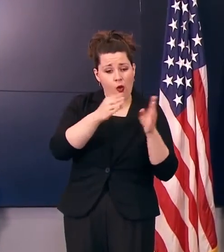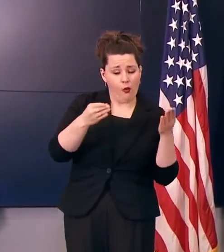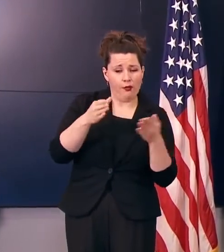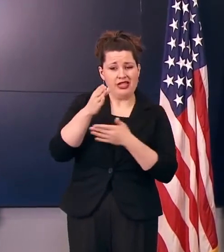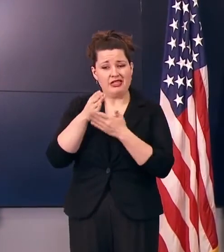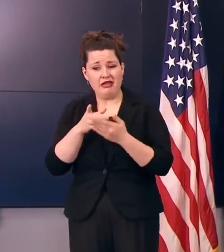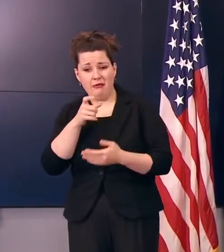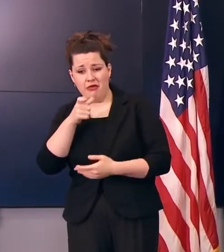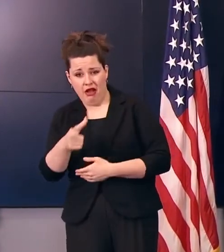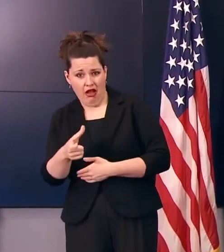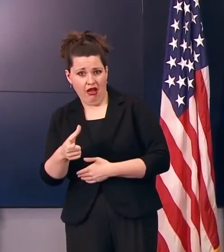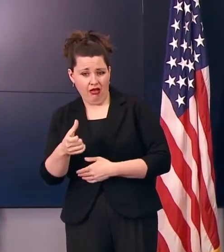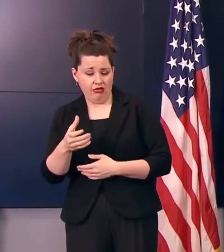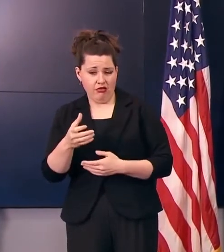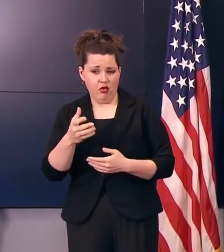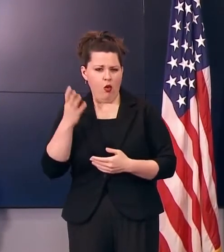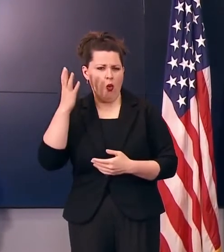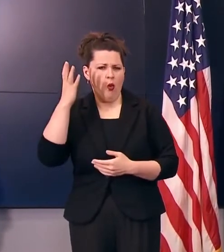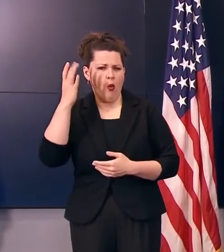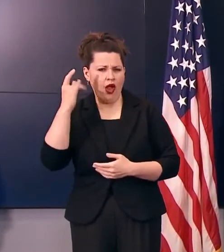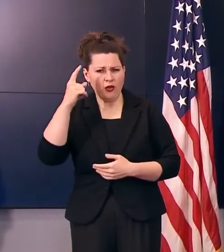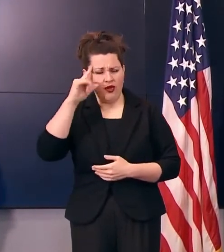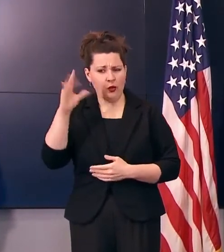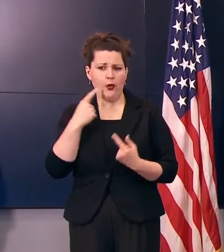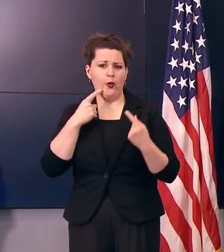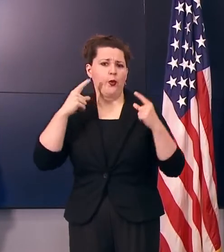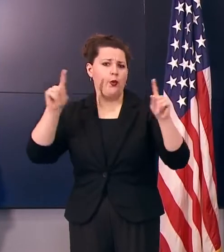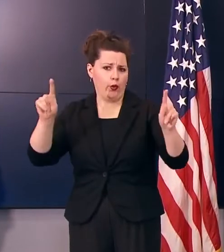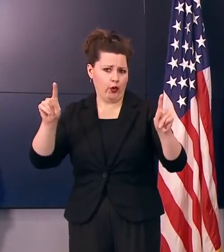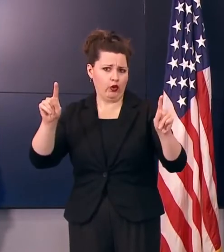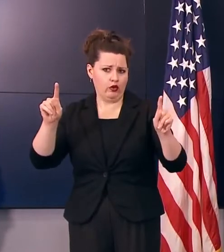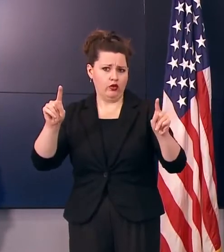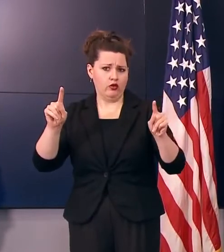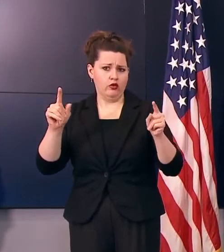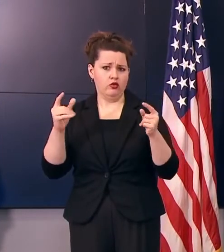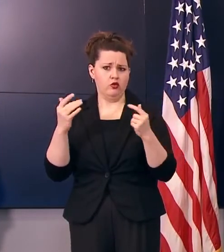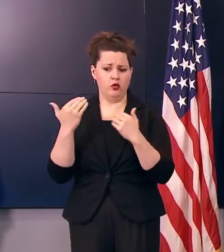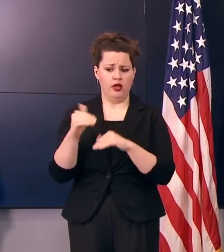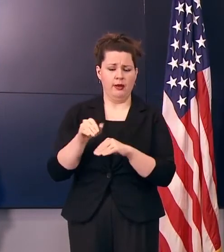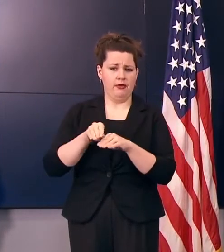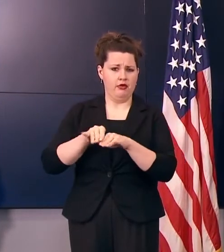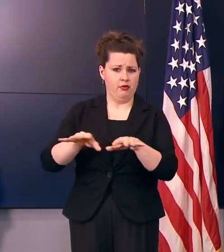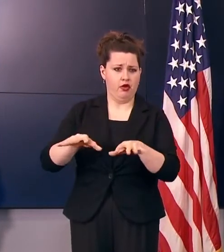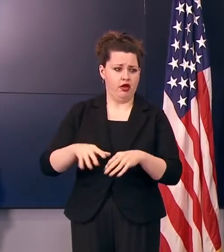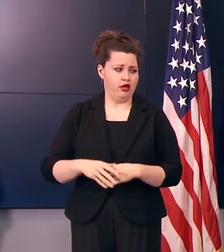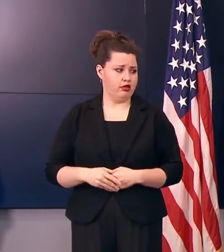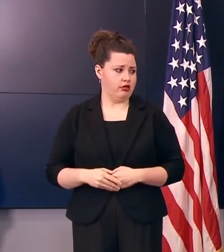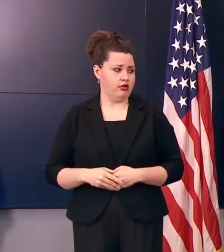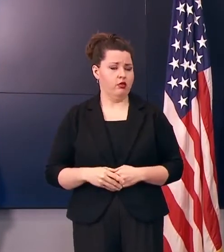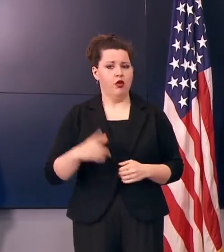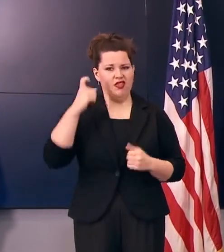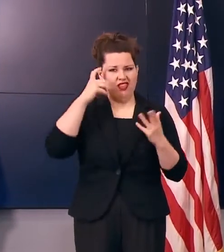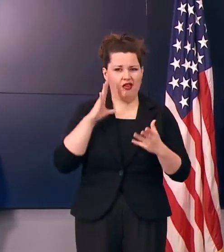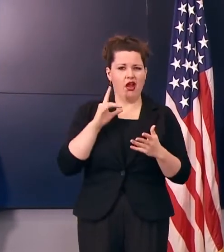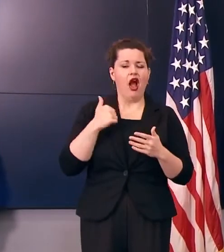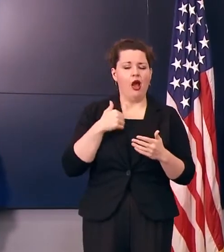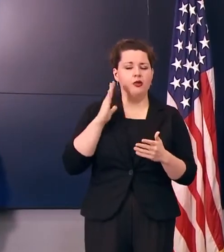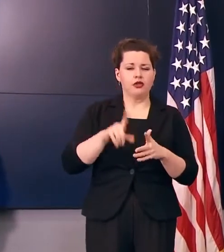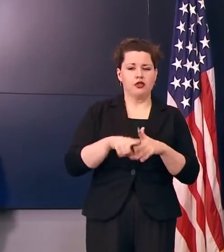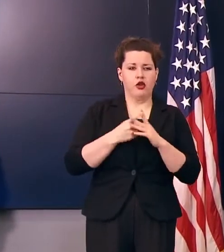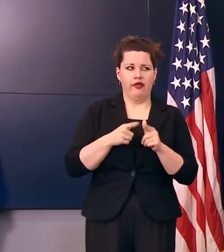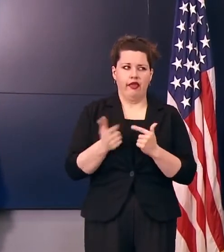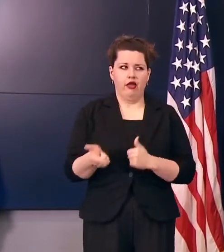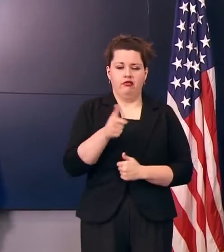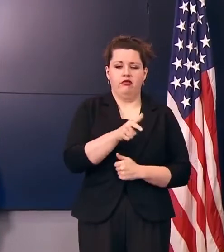will work for Iowa, will work to keep the disease from spreading? Well, I'm going to start with that and then I'll hand it over to